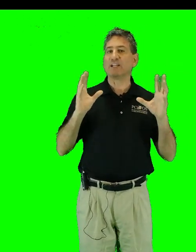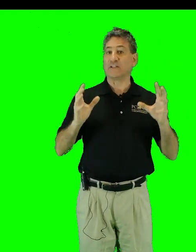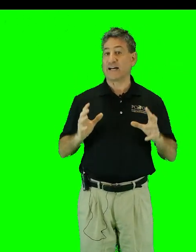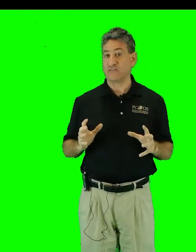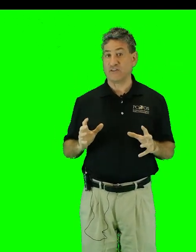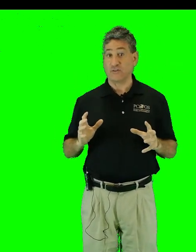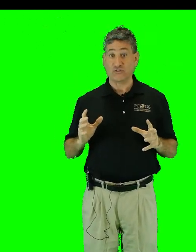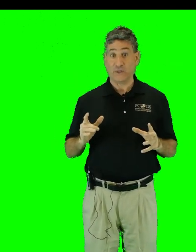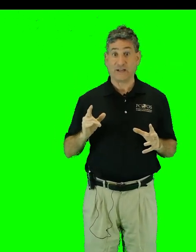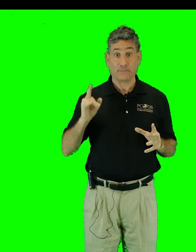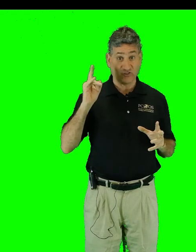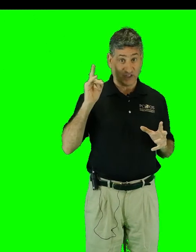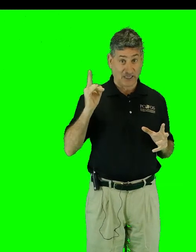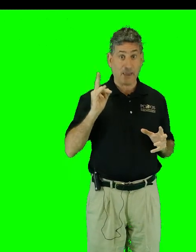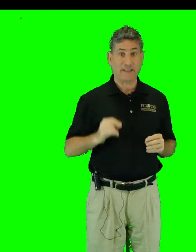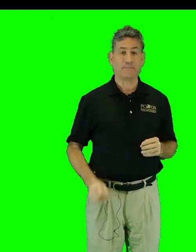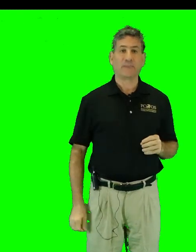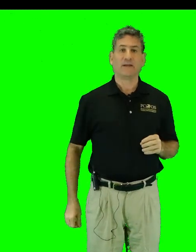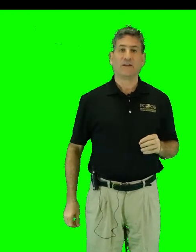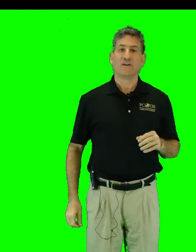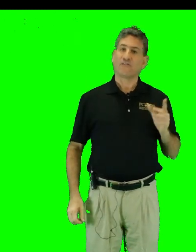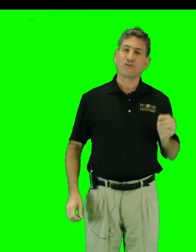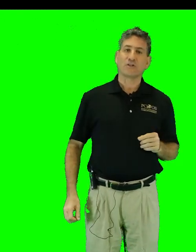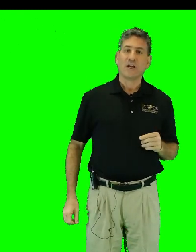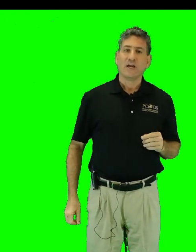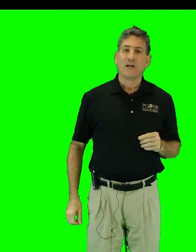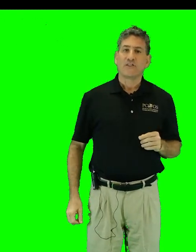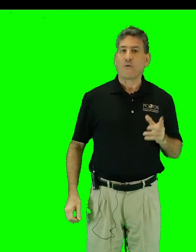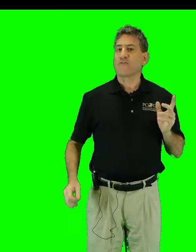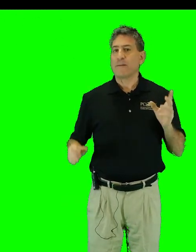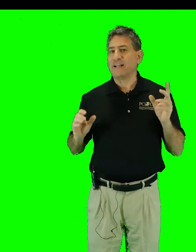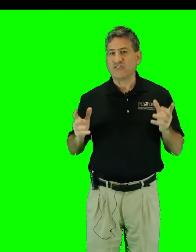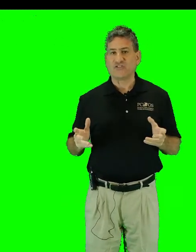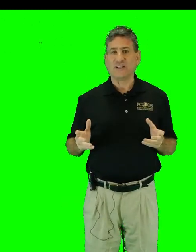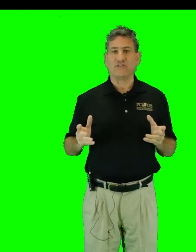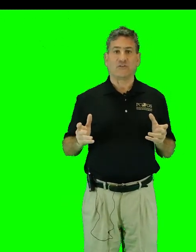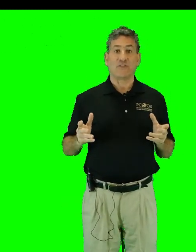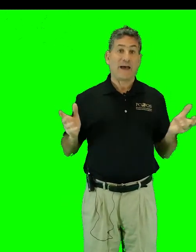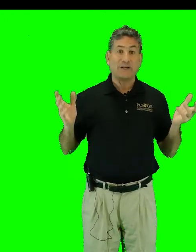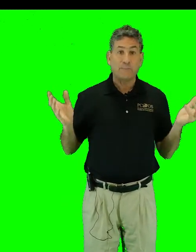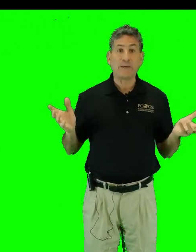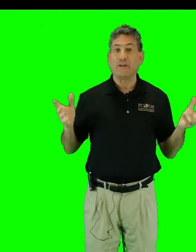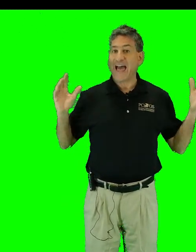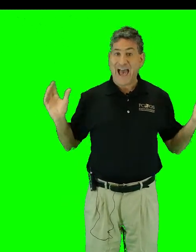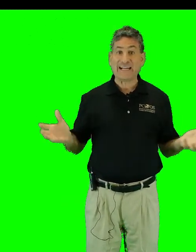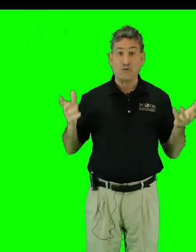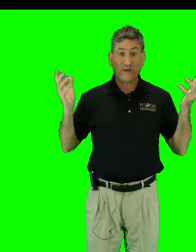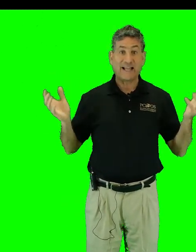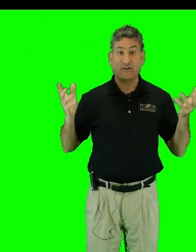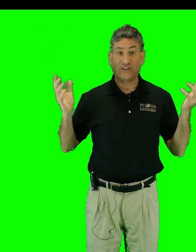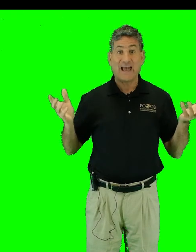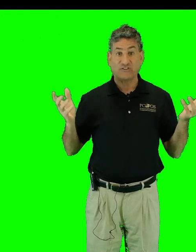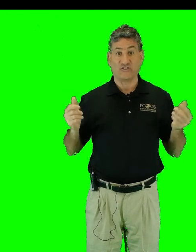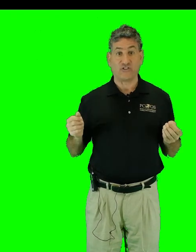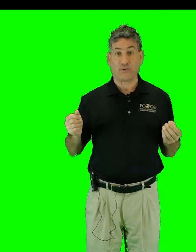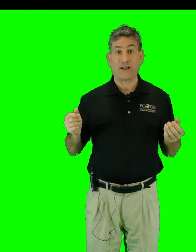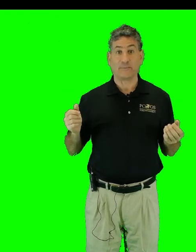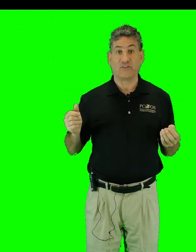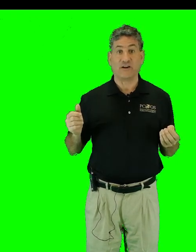of a lot of difference when it comes to climate. First, there aren't that many cities or that many people adding greenhouse gases to the problems there.